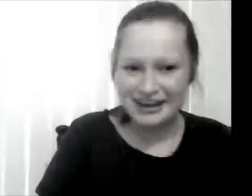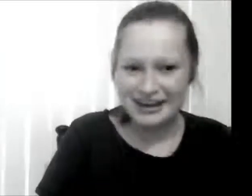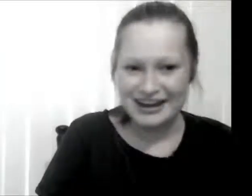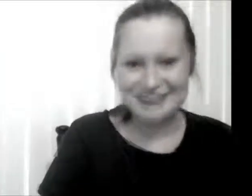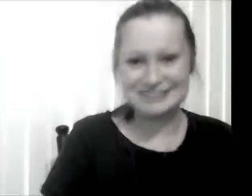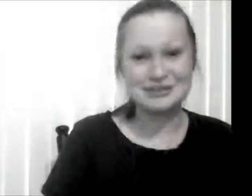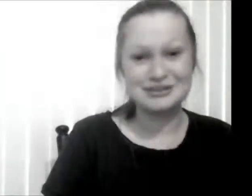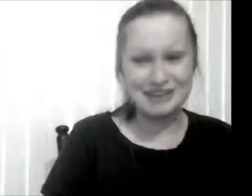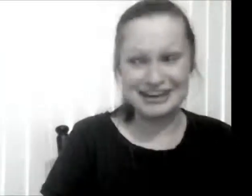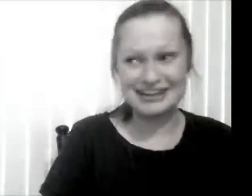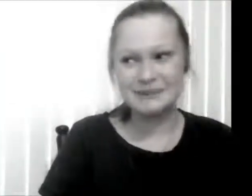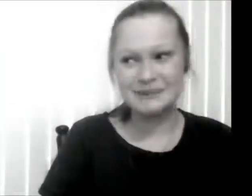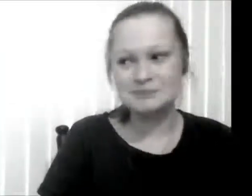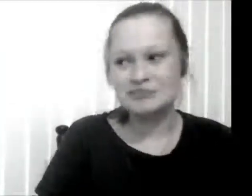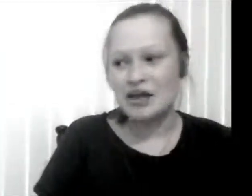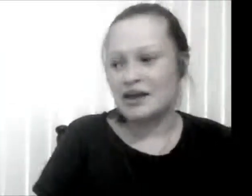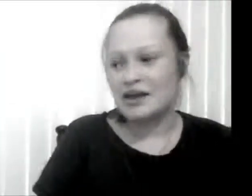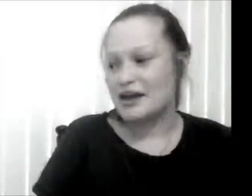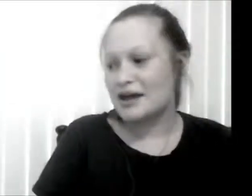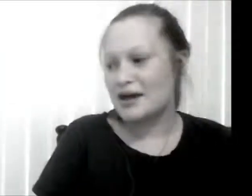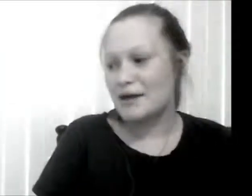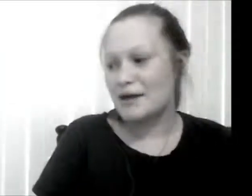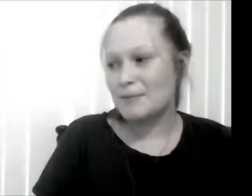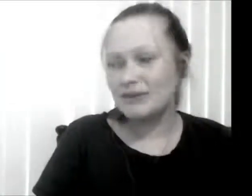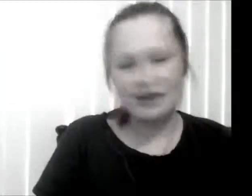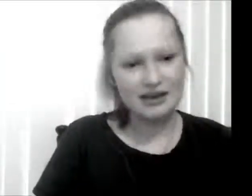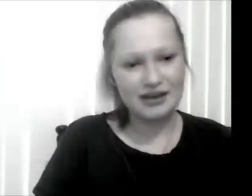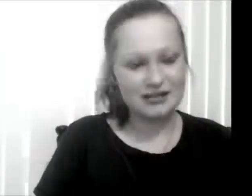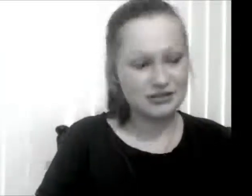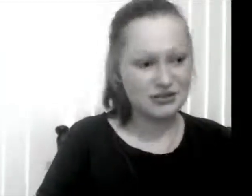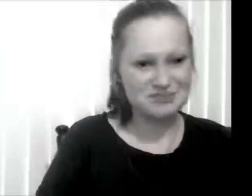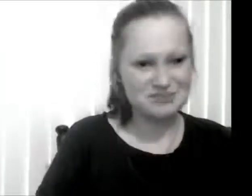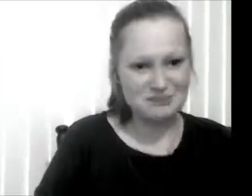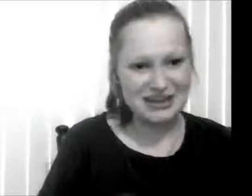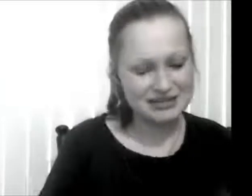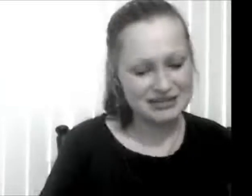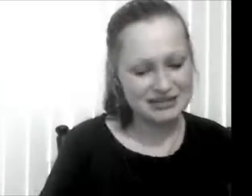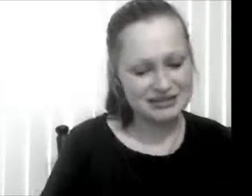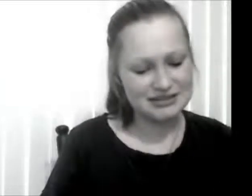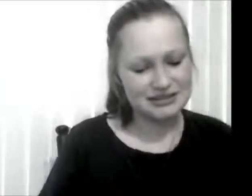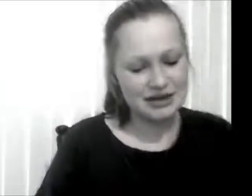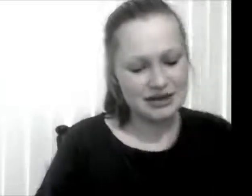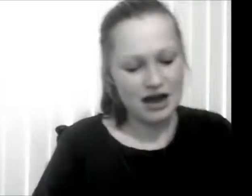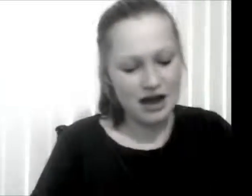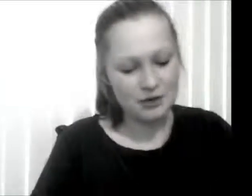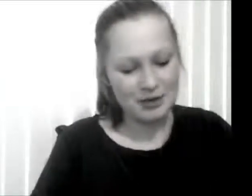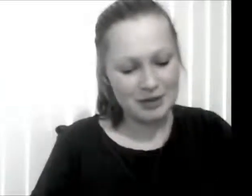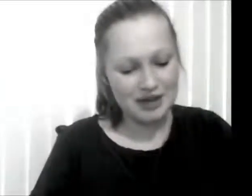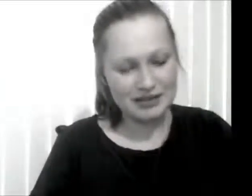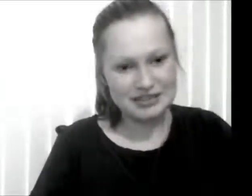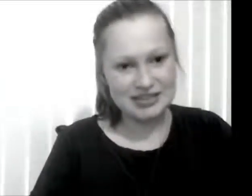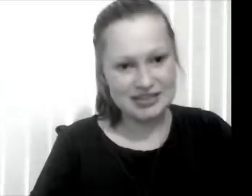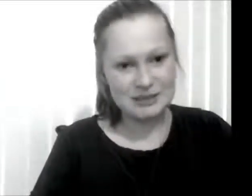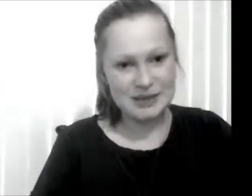Okay guys it's a great idea. Um but yeah so making lists uh one of my other lists is like by